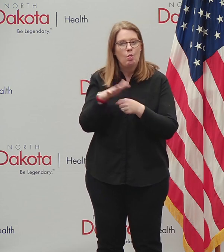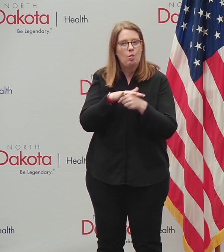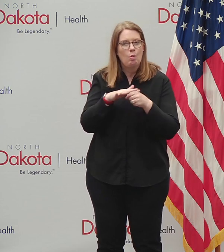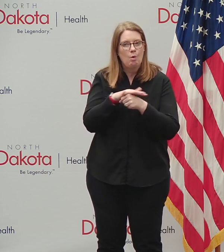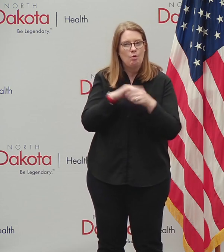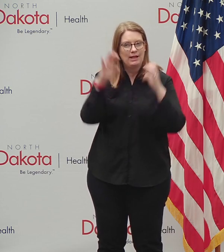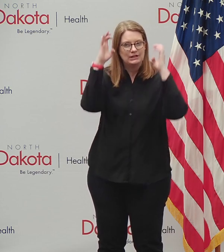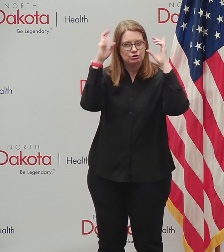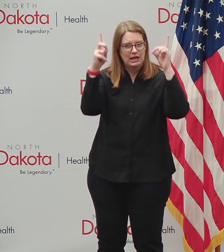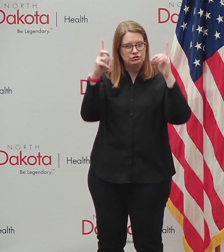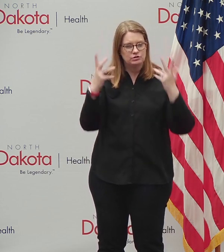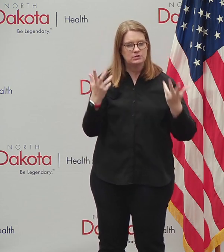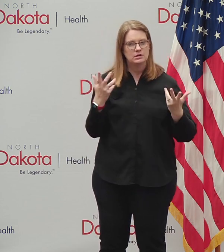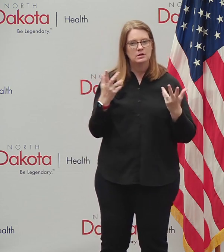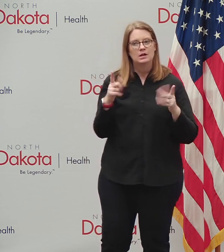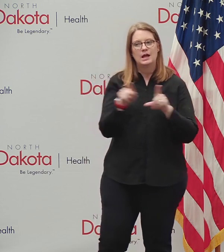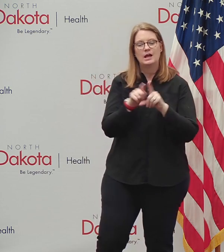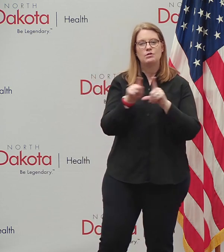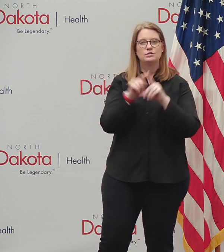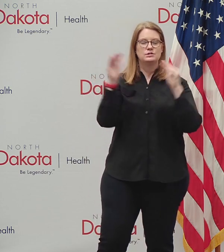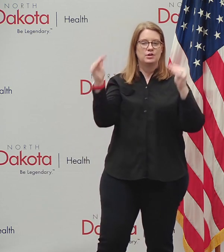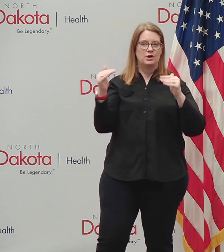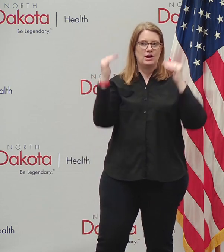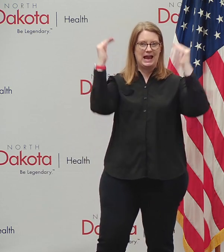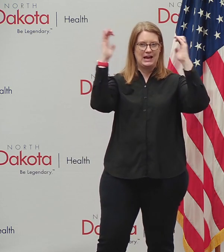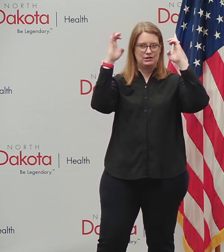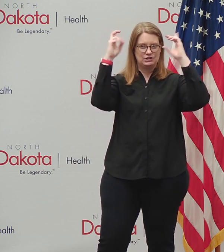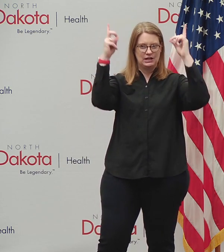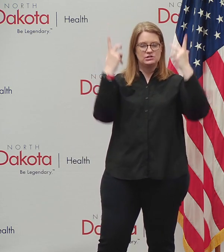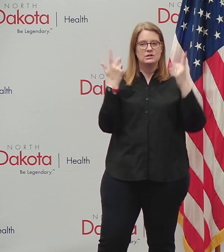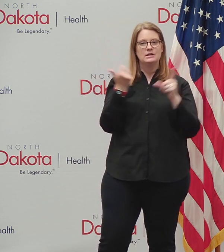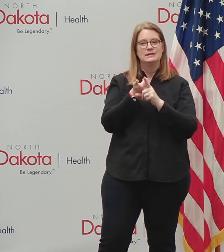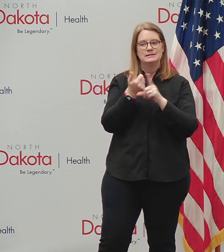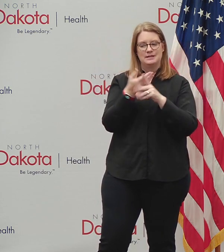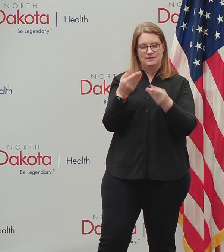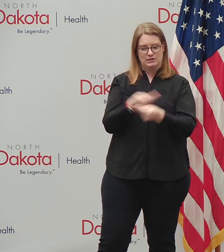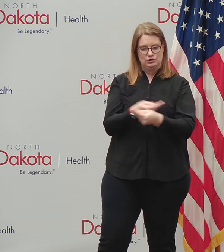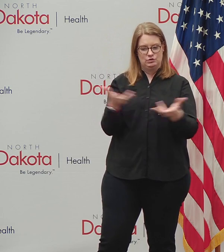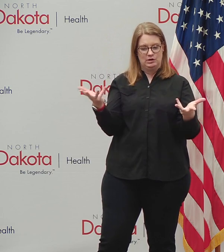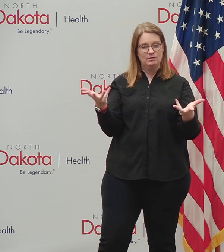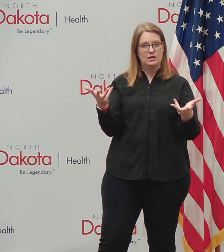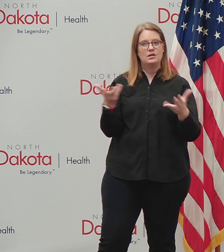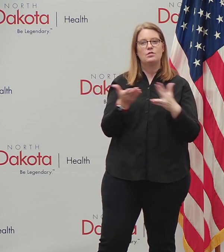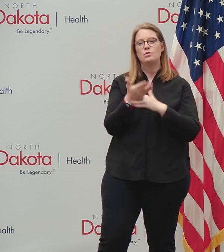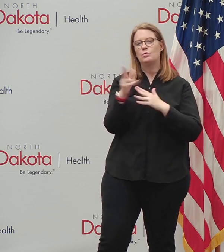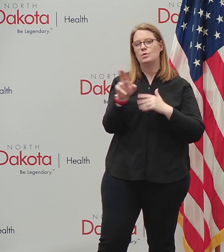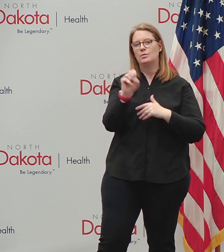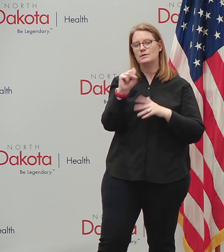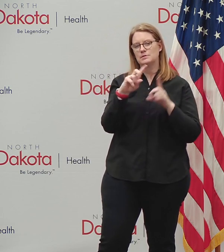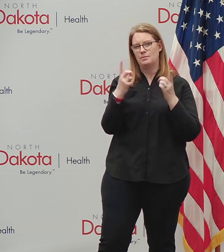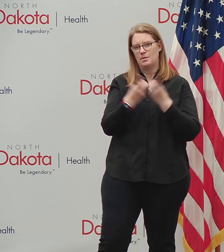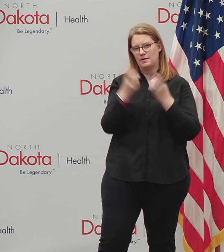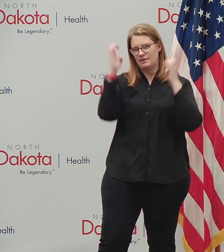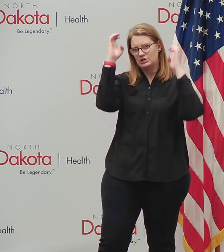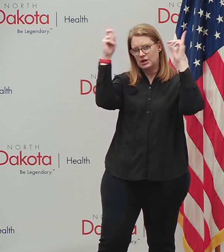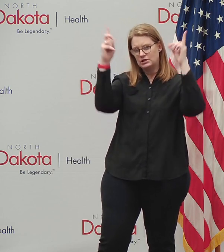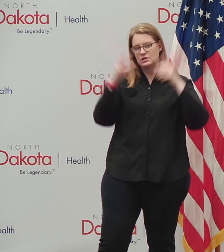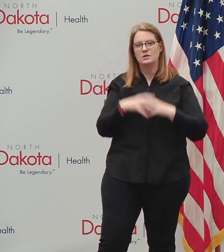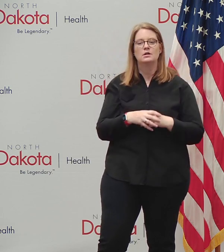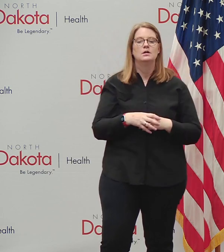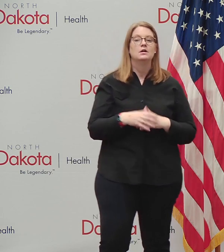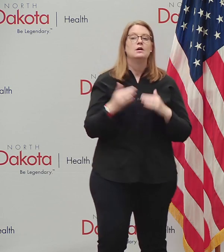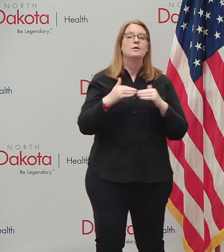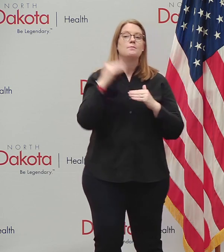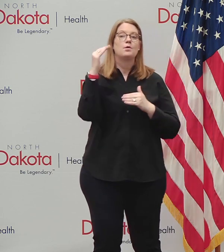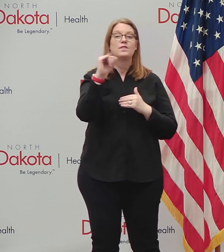agencies and higher education institutions. And this is distributed through the U.S. Department of Education. More than